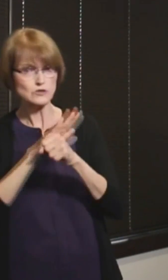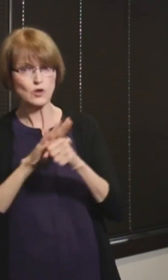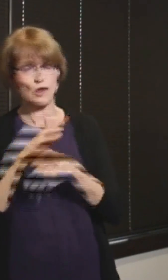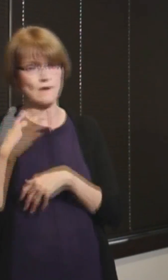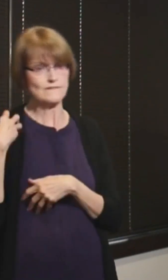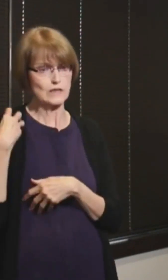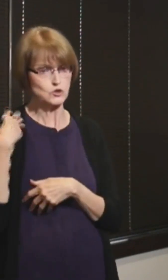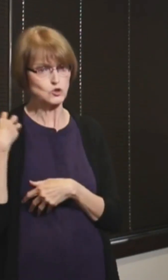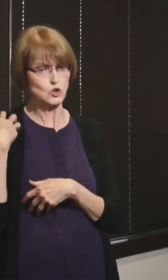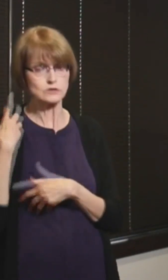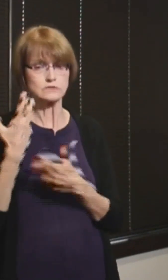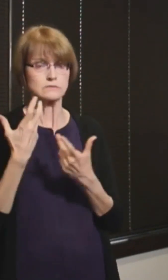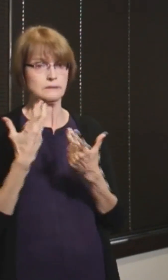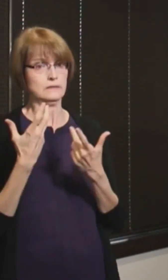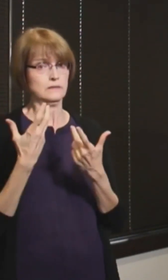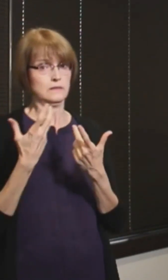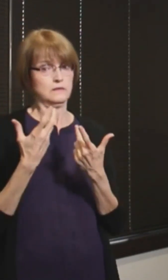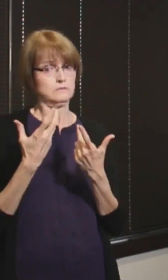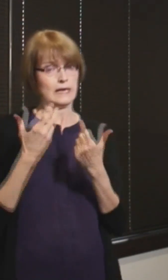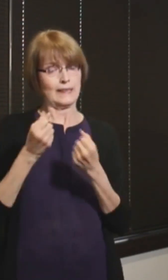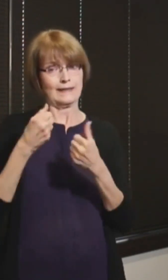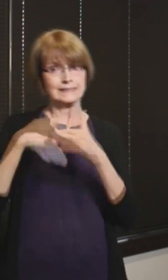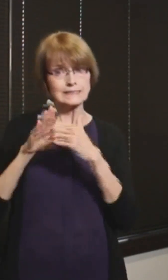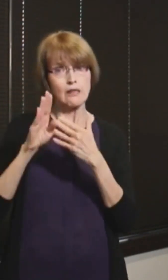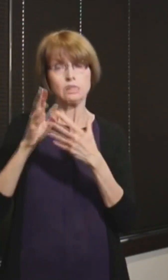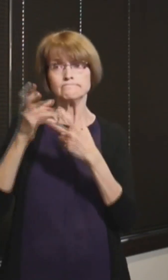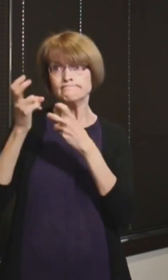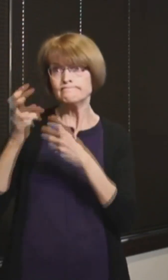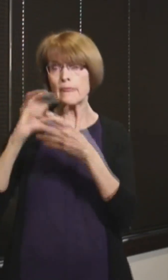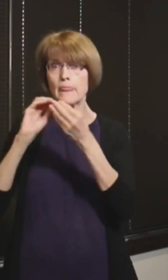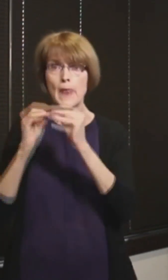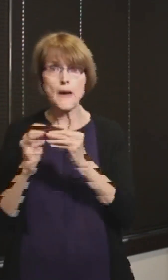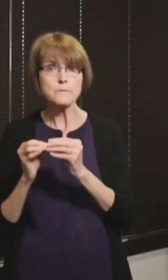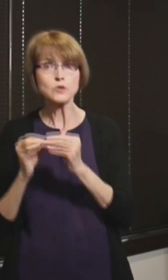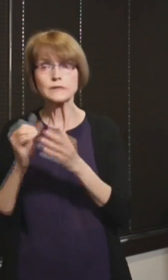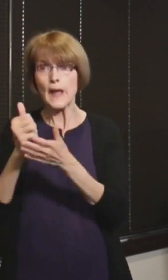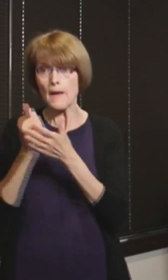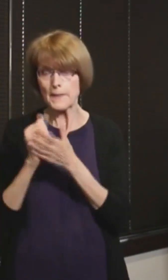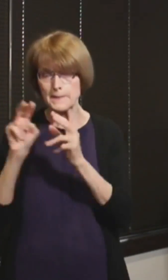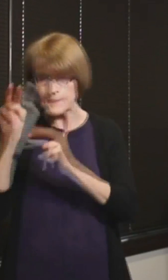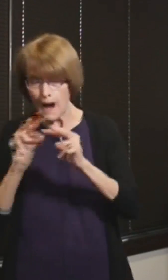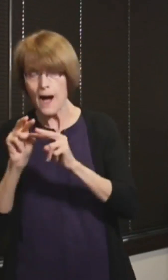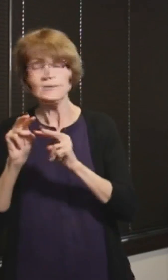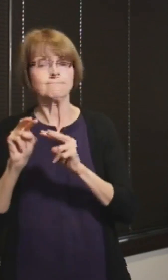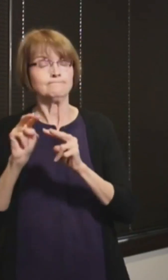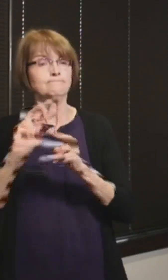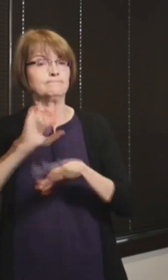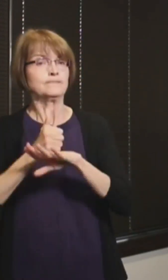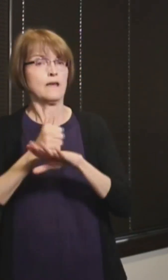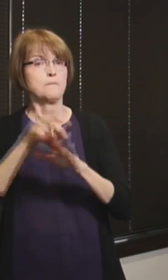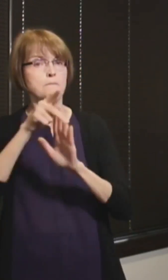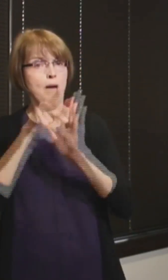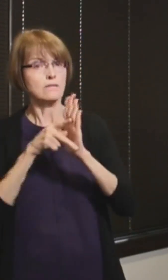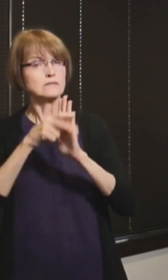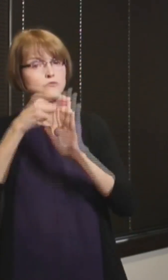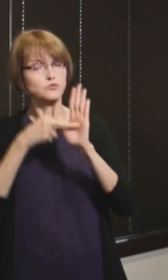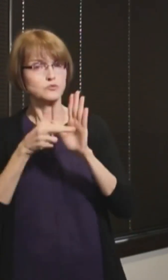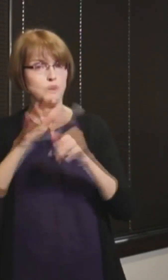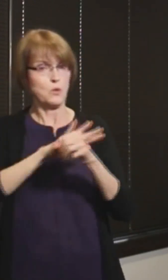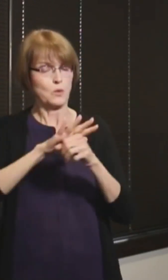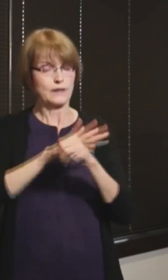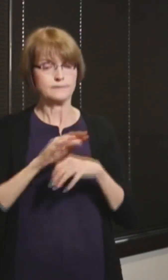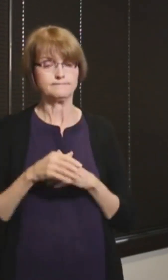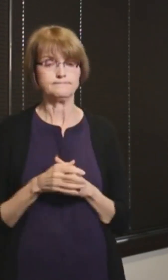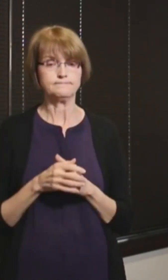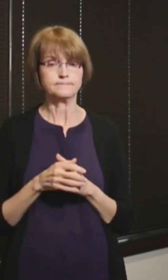access to the numbers needed to guide health policies locally? Well, we use a lot of our